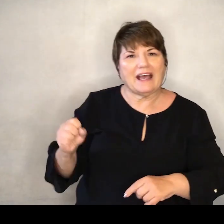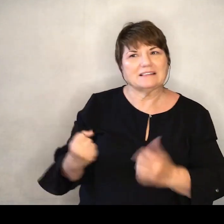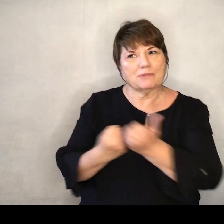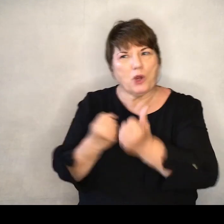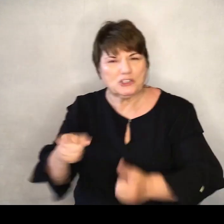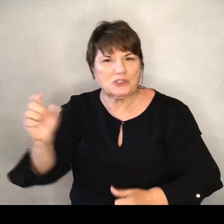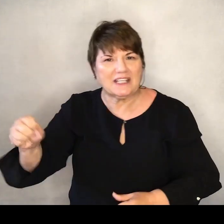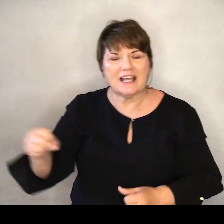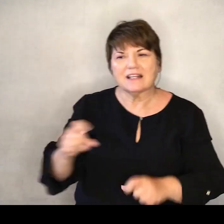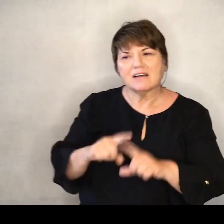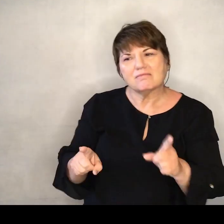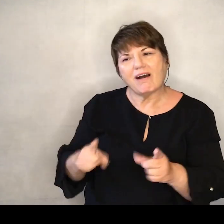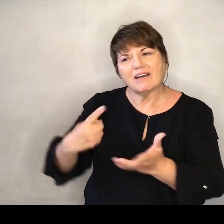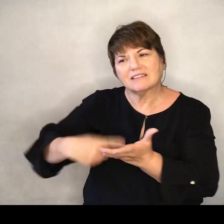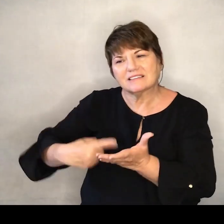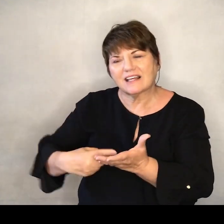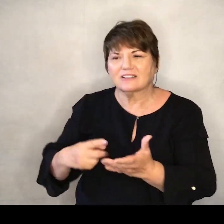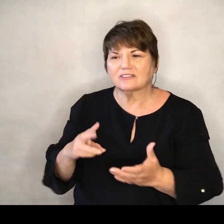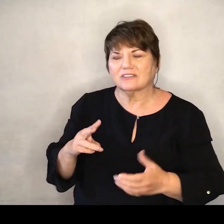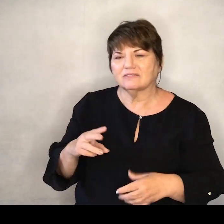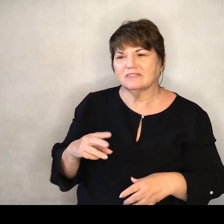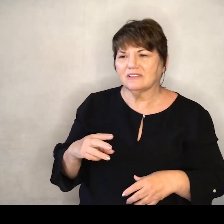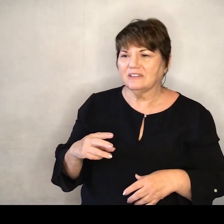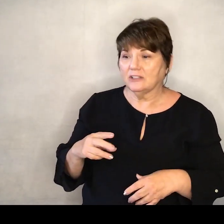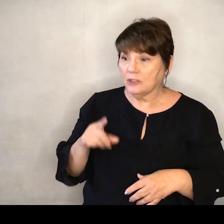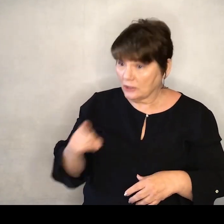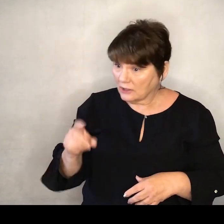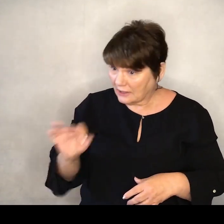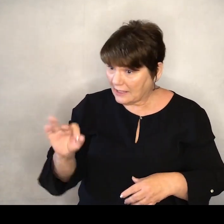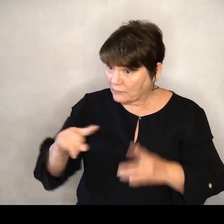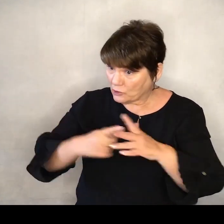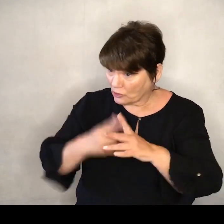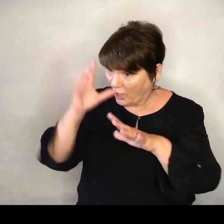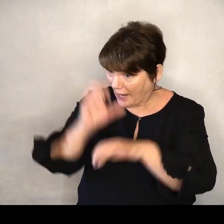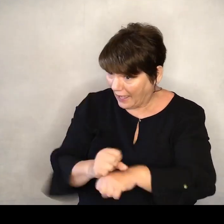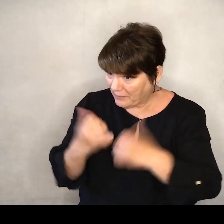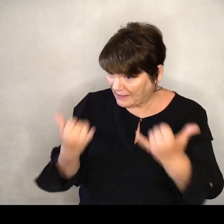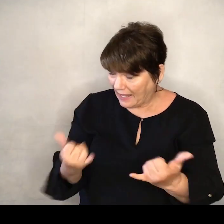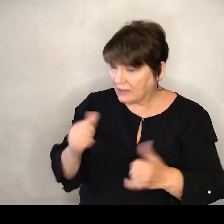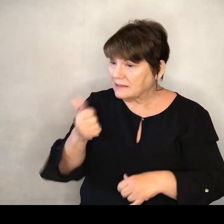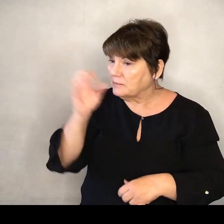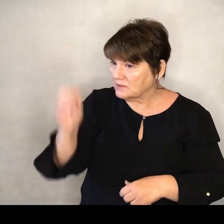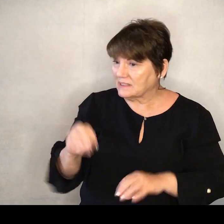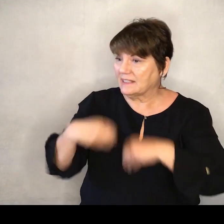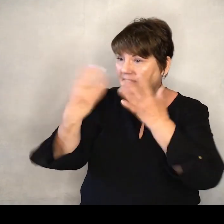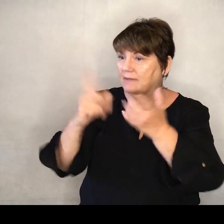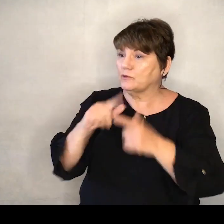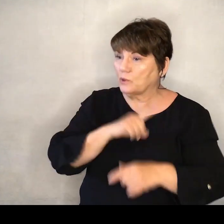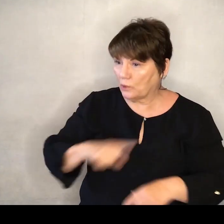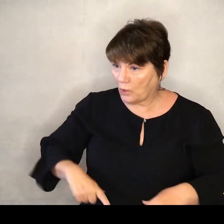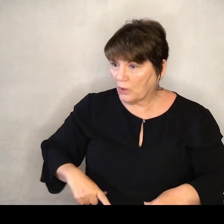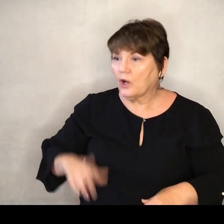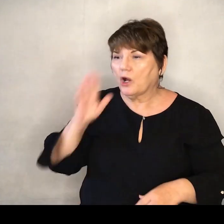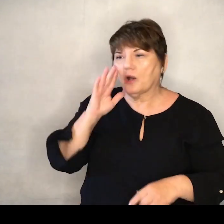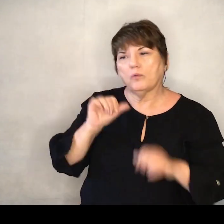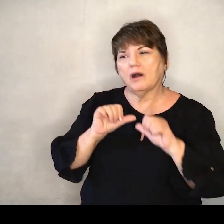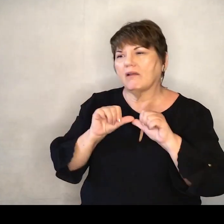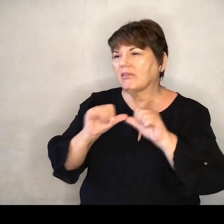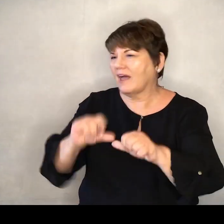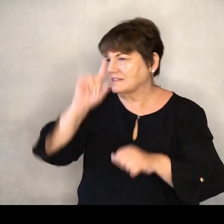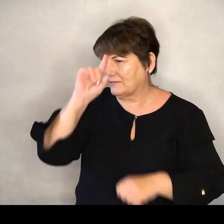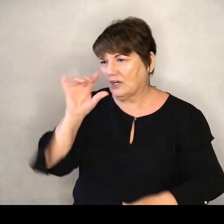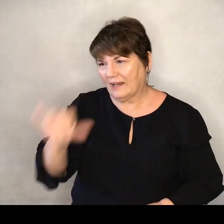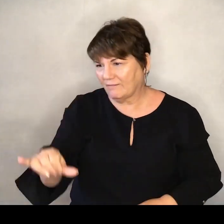But, but the conversation was, if you start this habit now This habit will last a lifetime